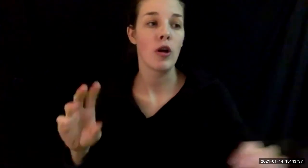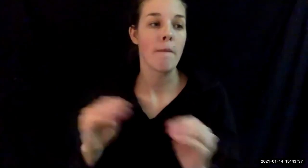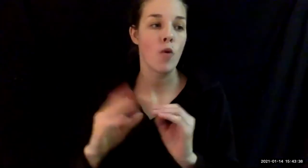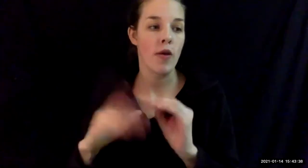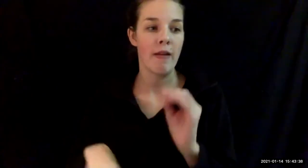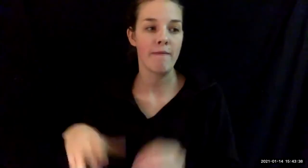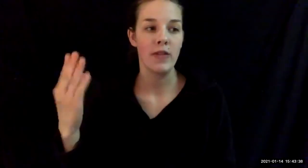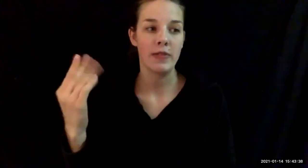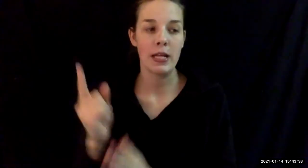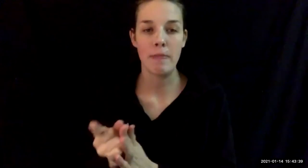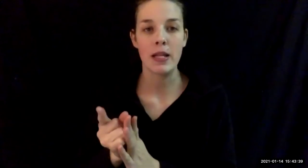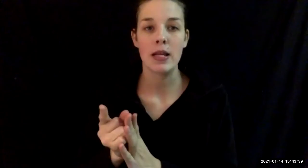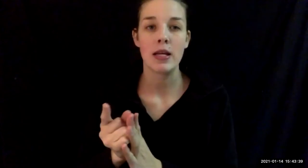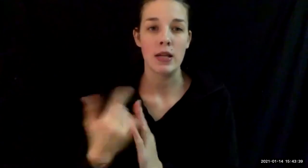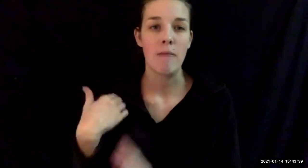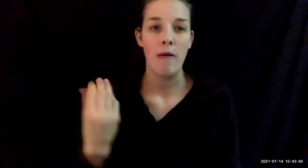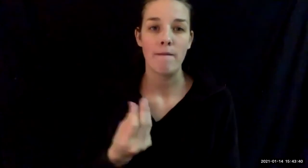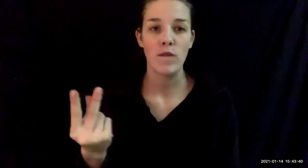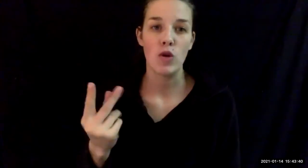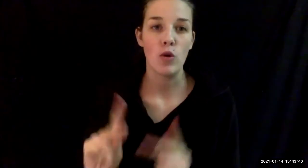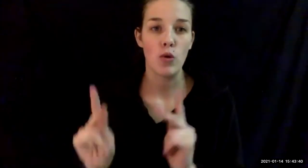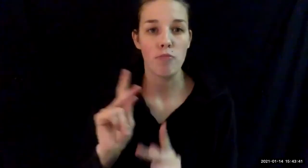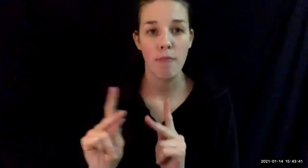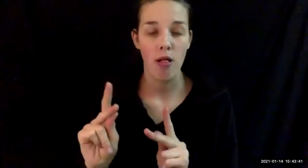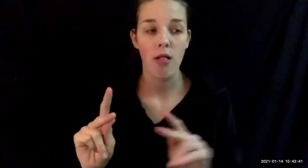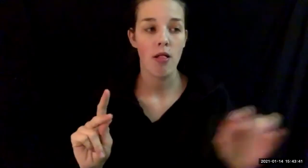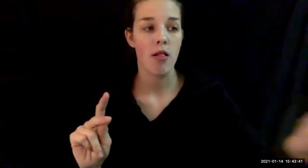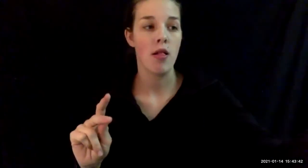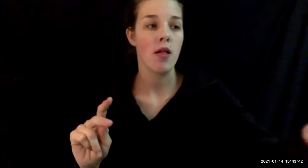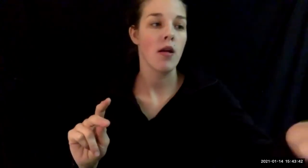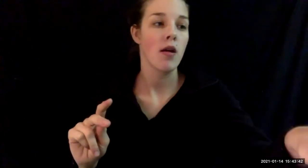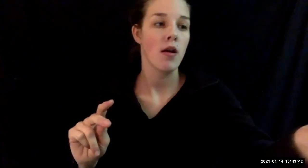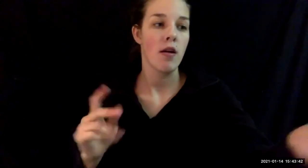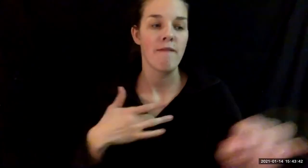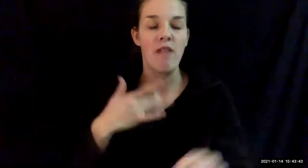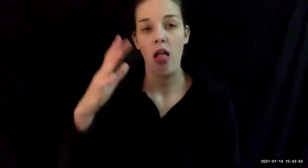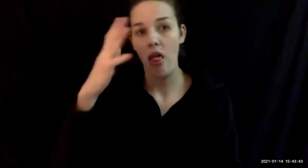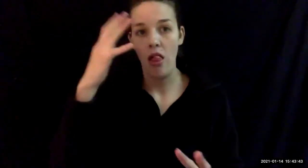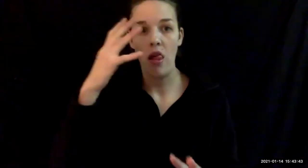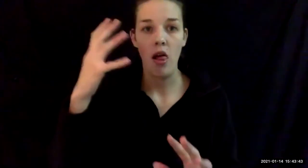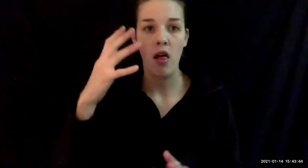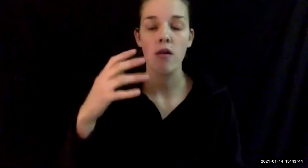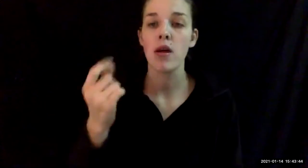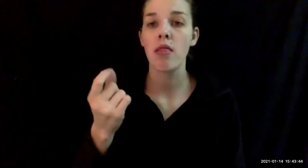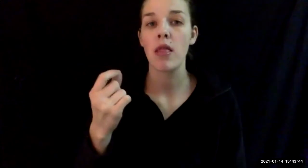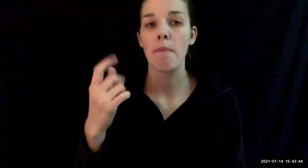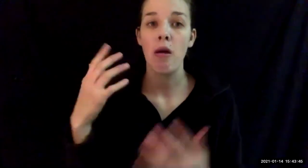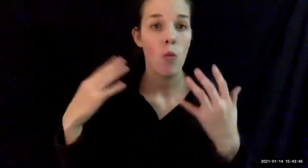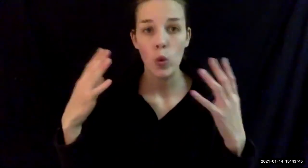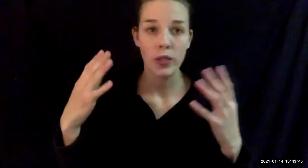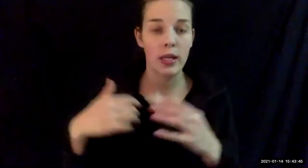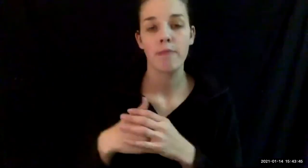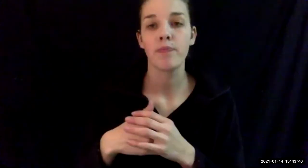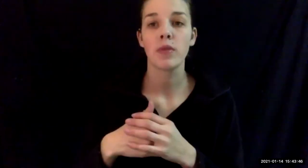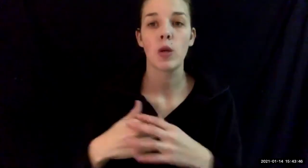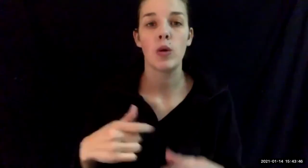minutes. We have had a few people that maybe felt lightheaded or a little woozy and we did